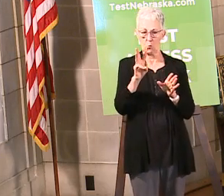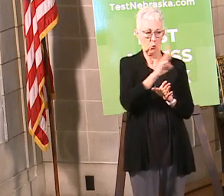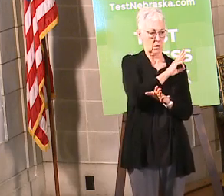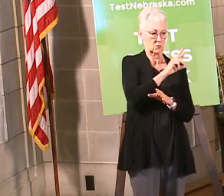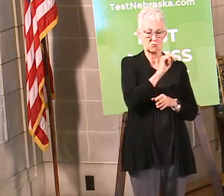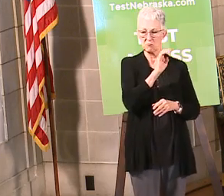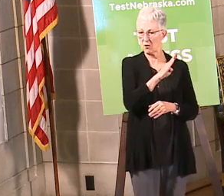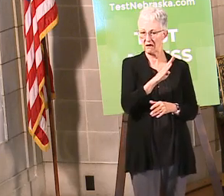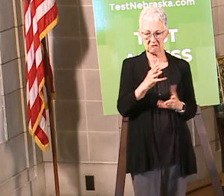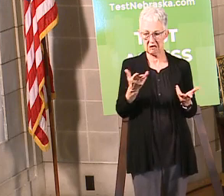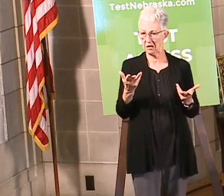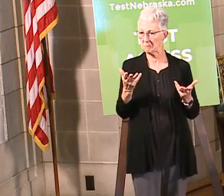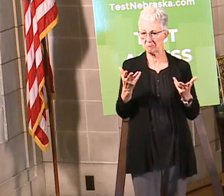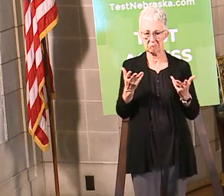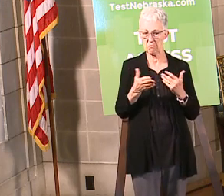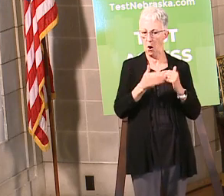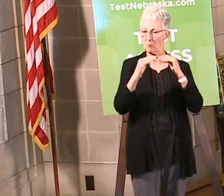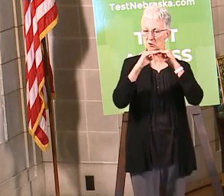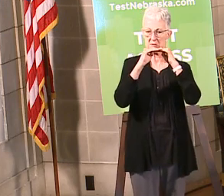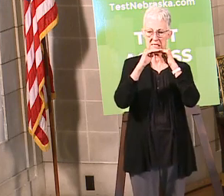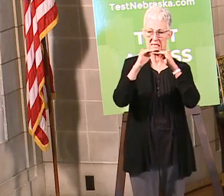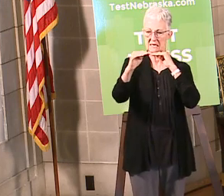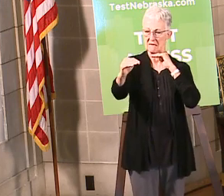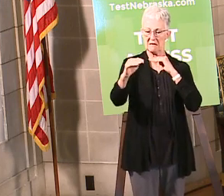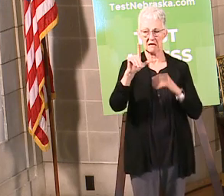to mention about Lexington, Grand Island,